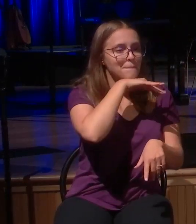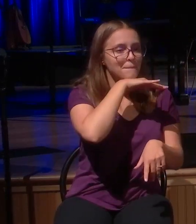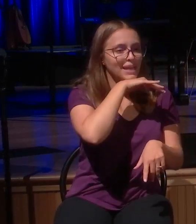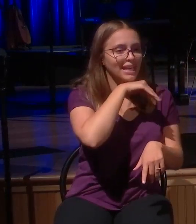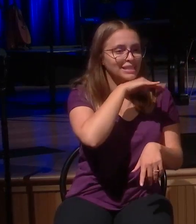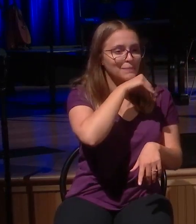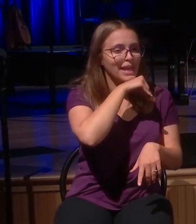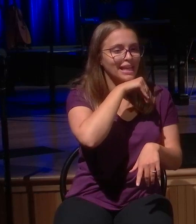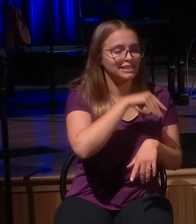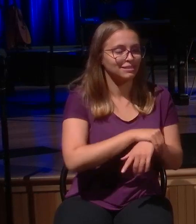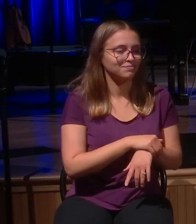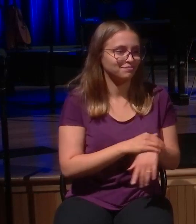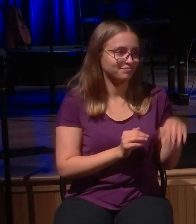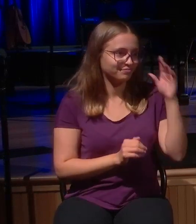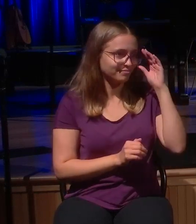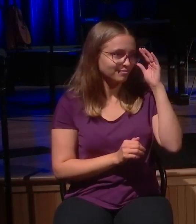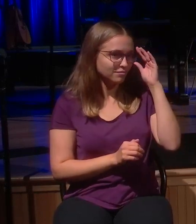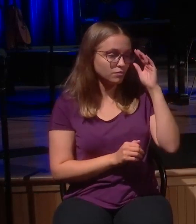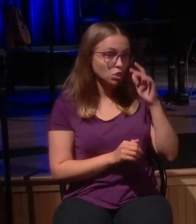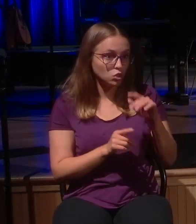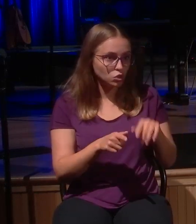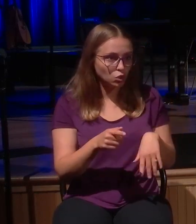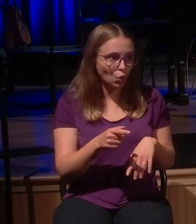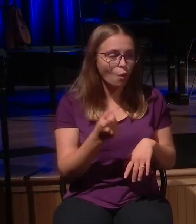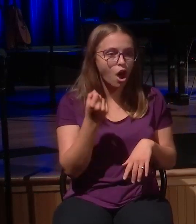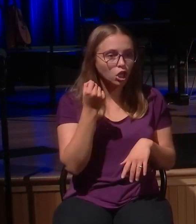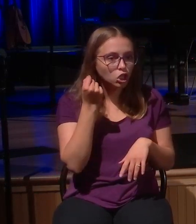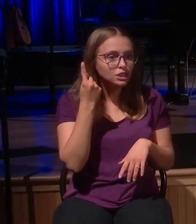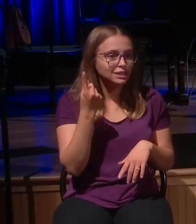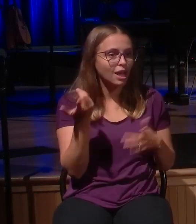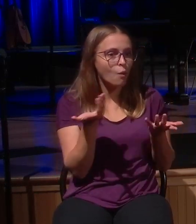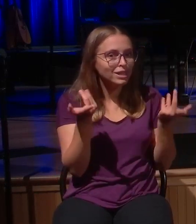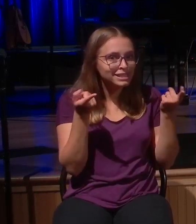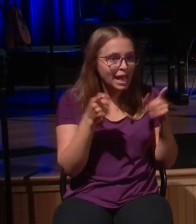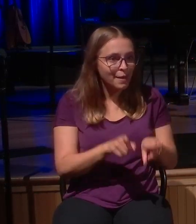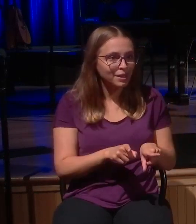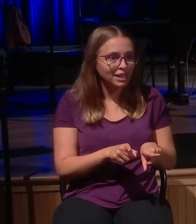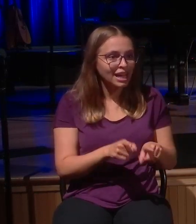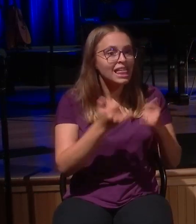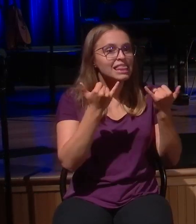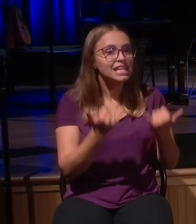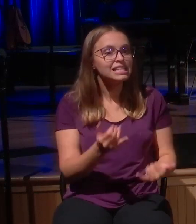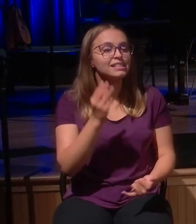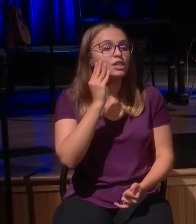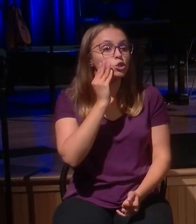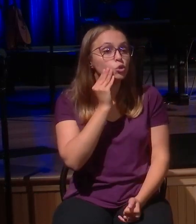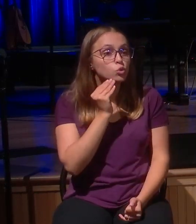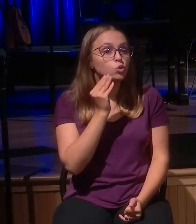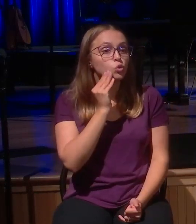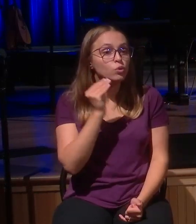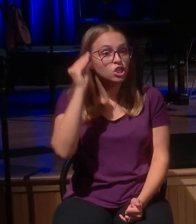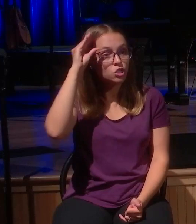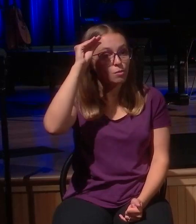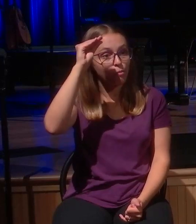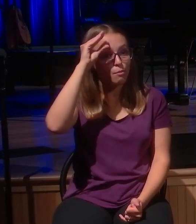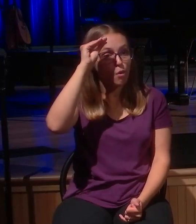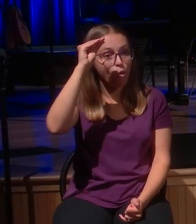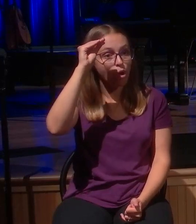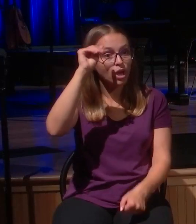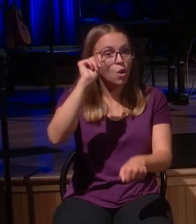tension at this moment? The tension of a Jewish boy working among pigs,